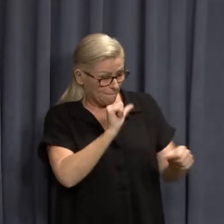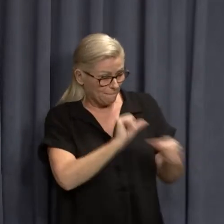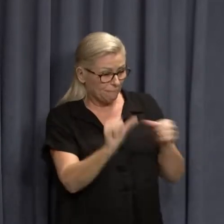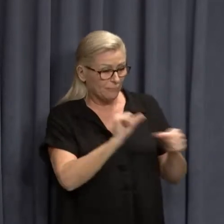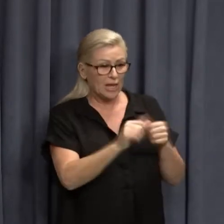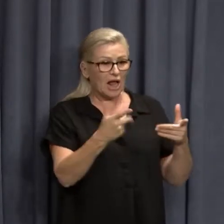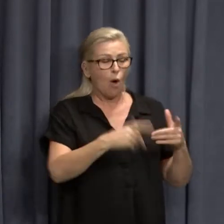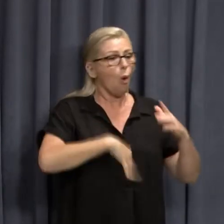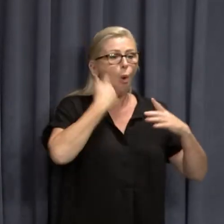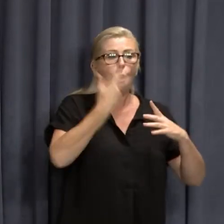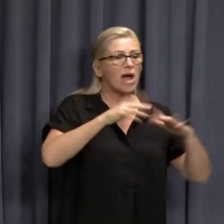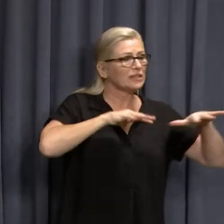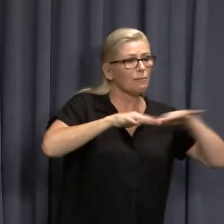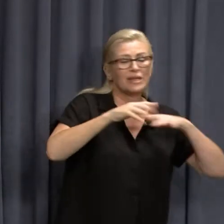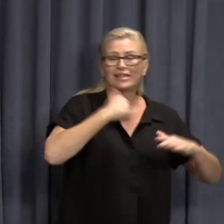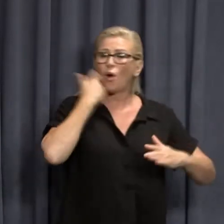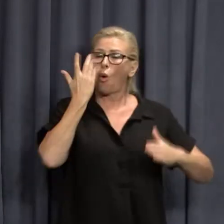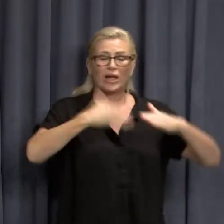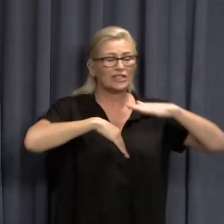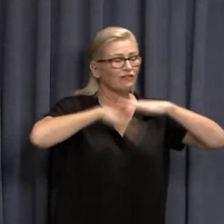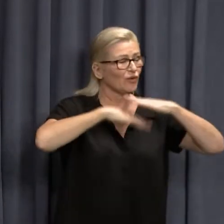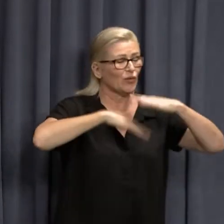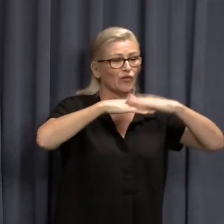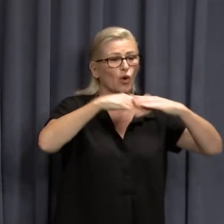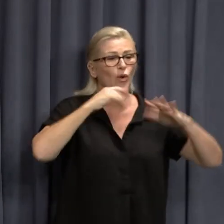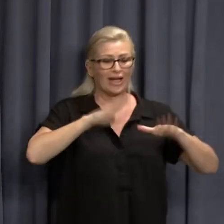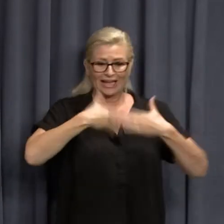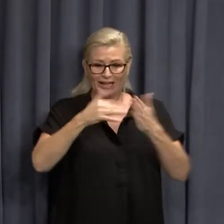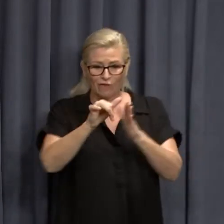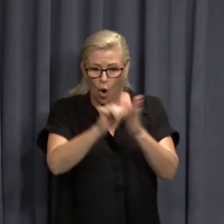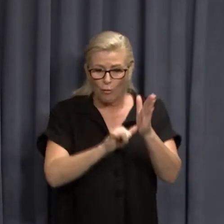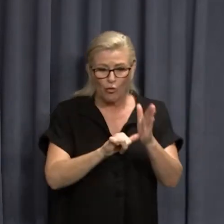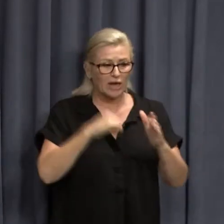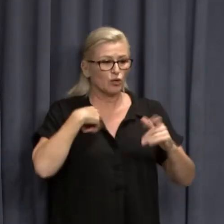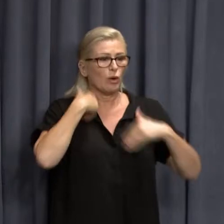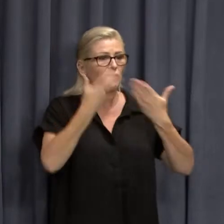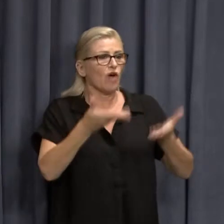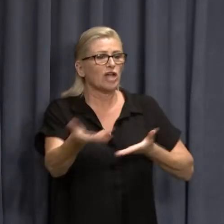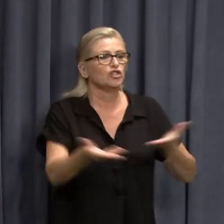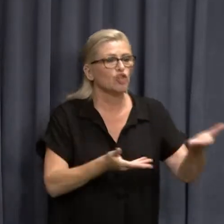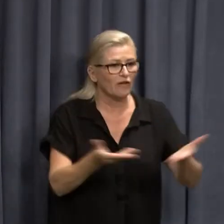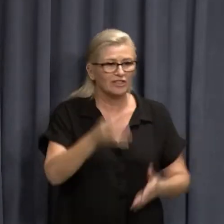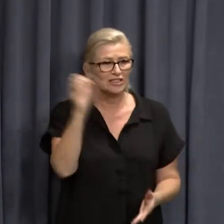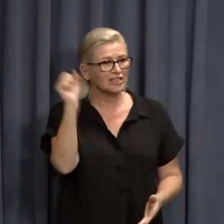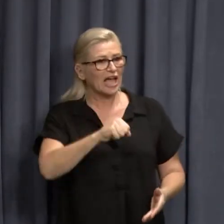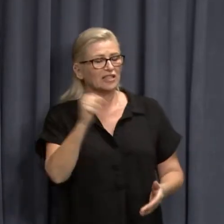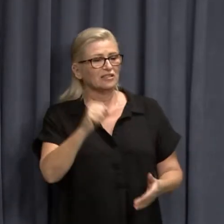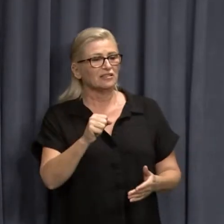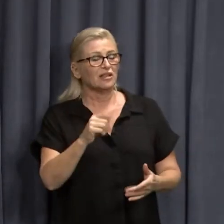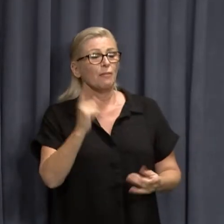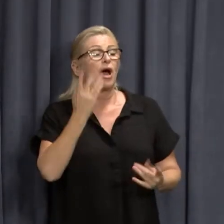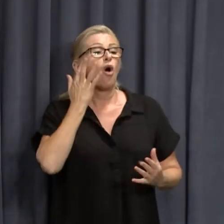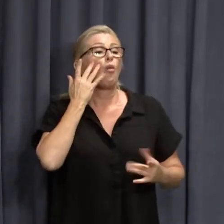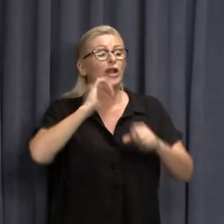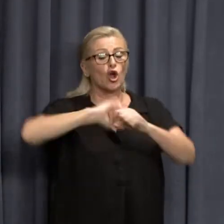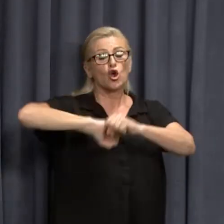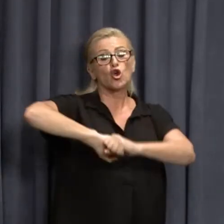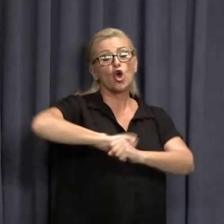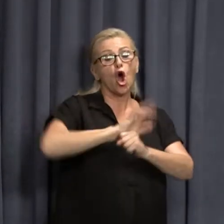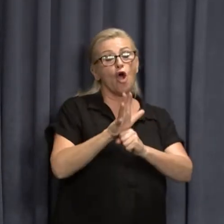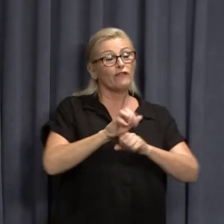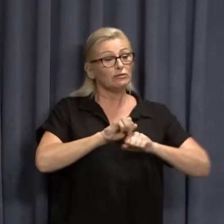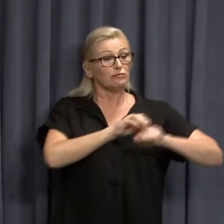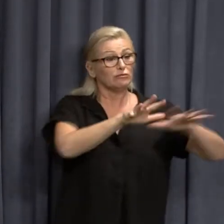operations and services and the like. But as required, as COVID goes up, we have to